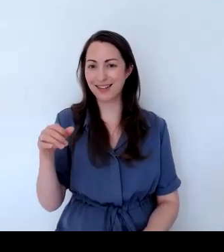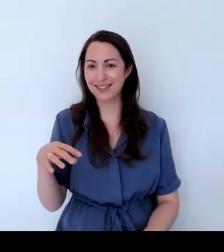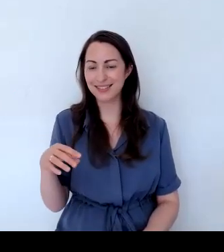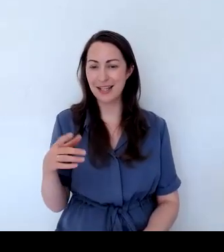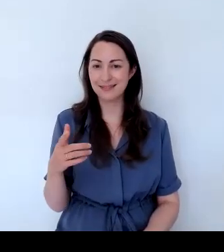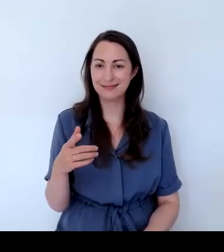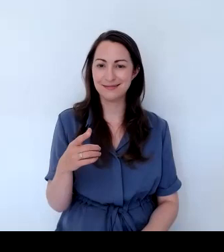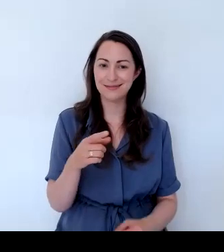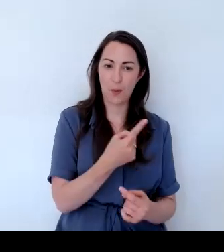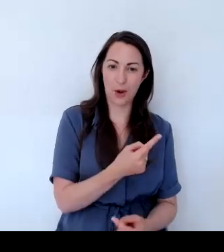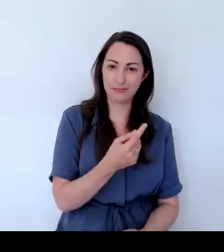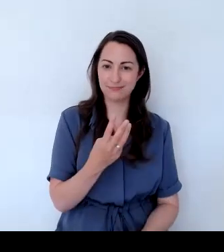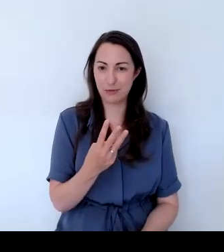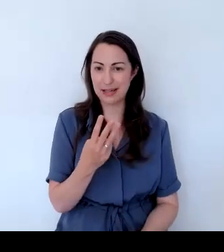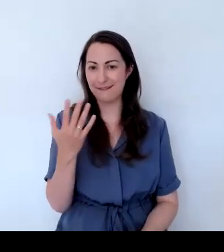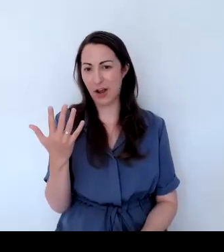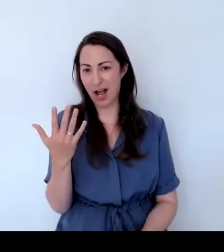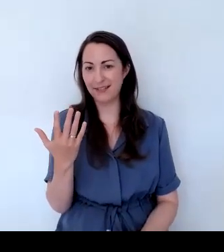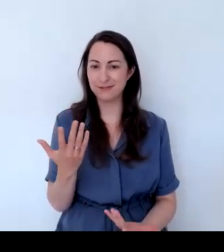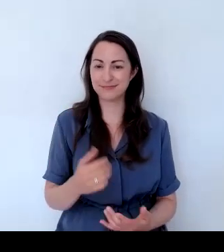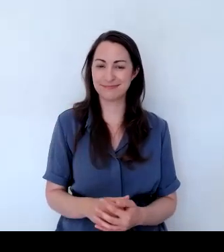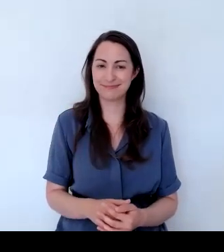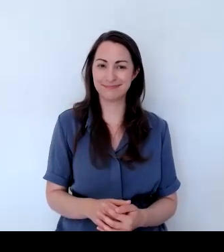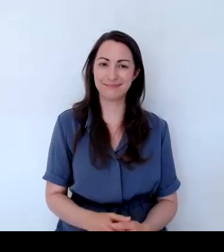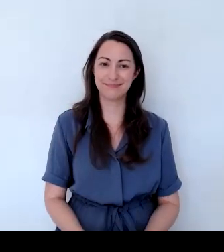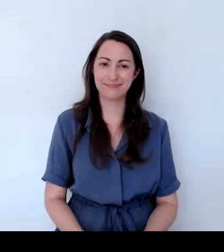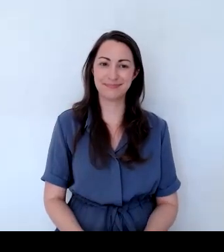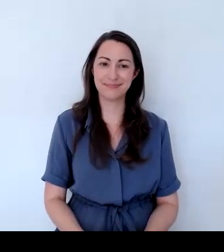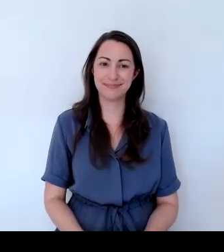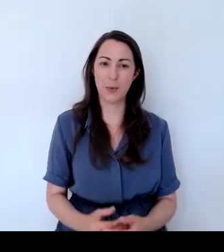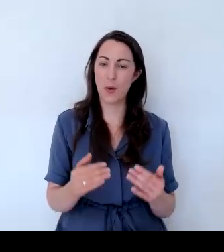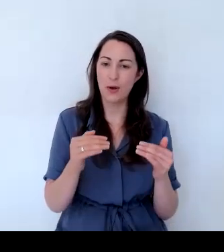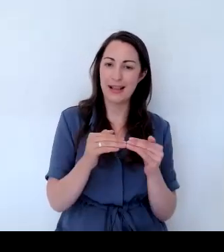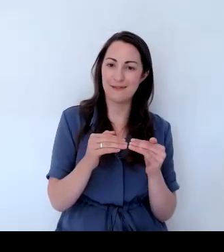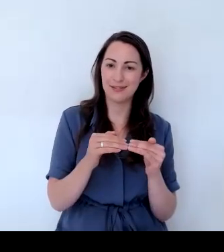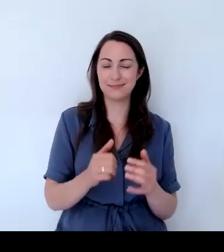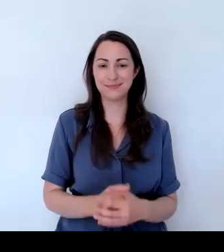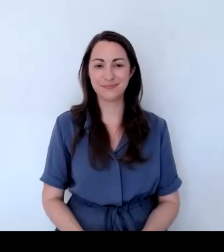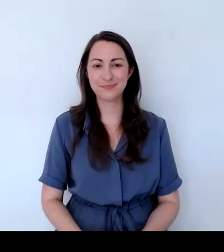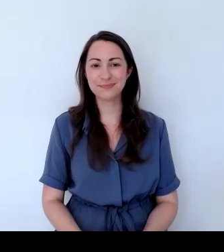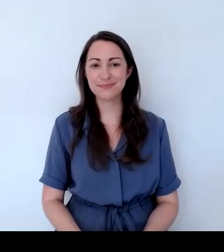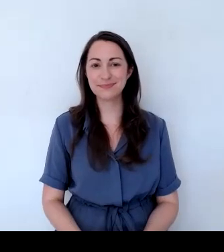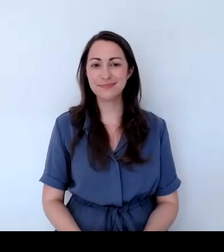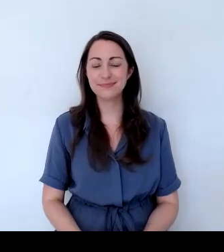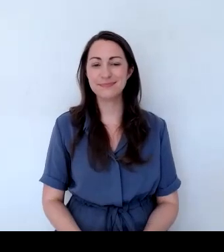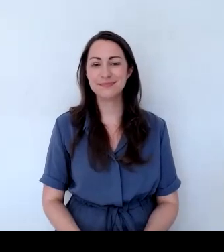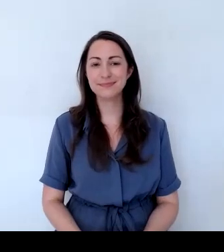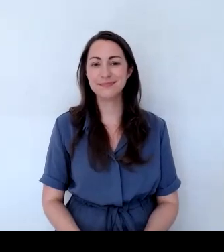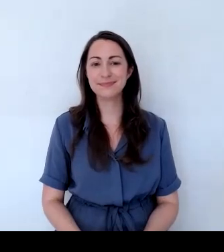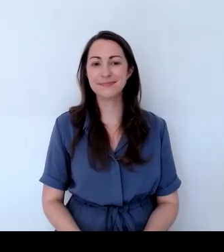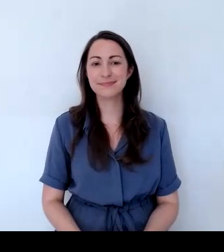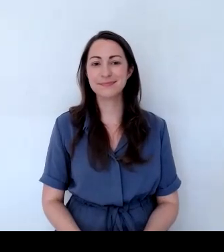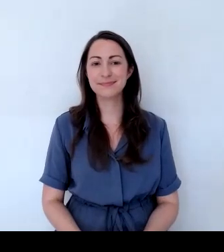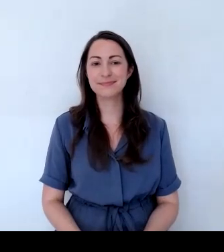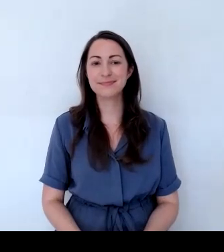lavenders there. And they will be flowering by, I would say by August. They'll probably be flowering. And